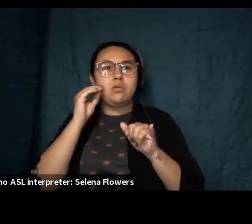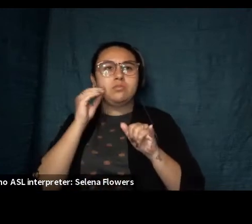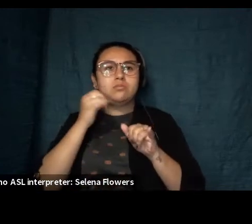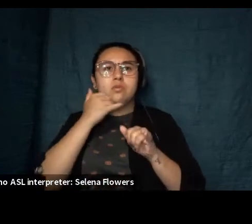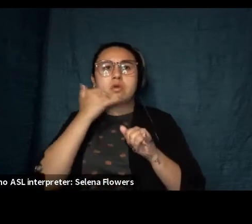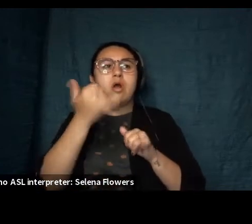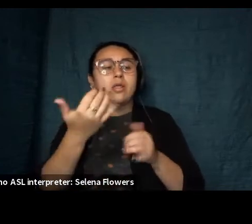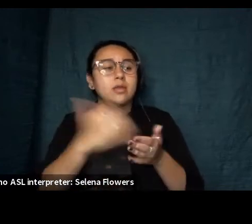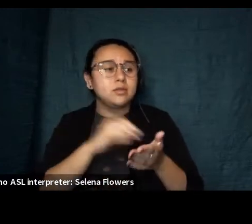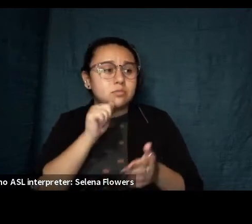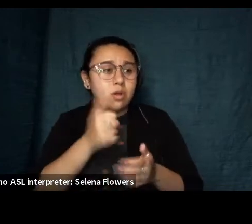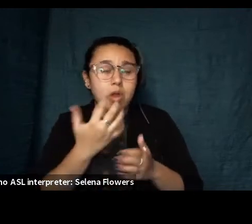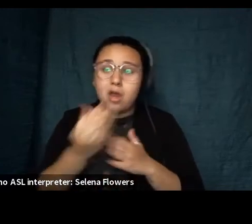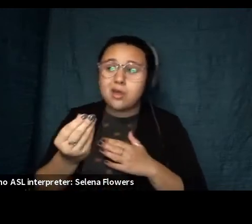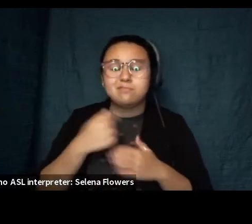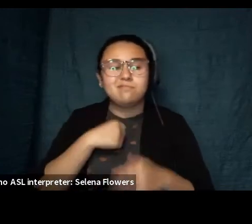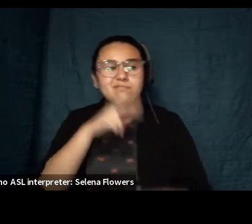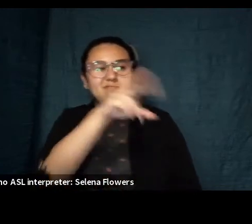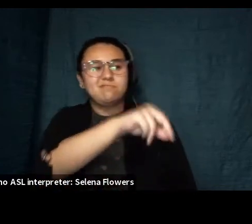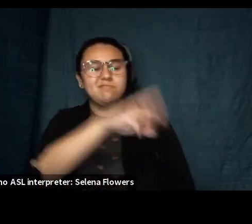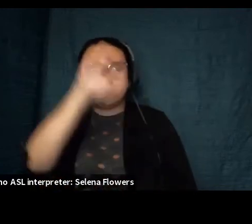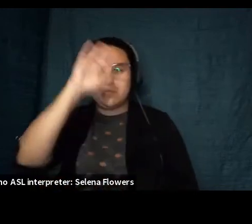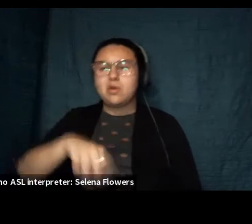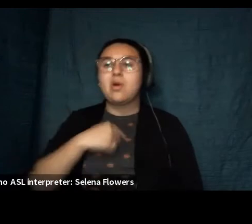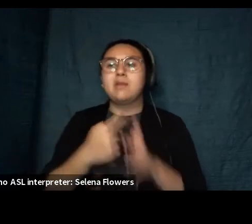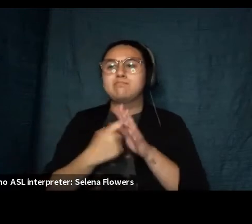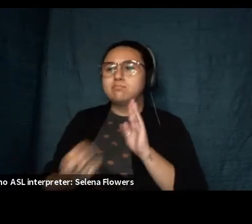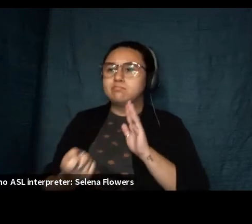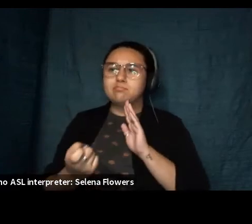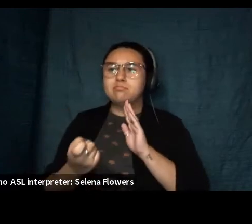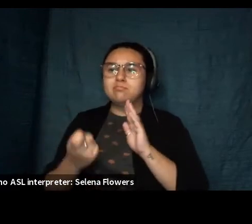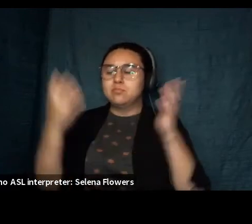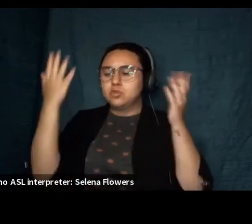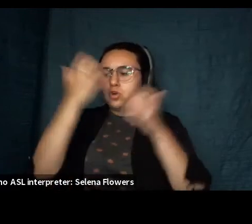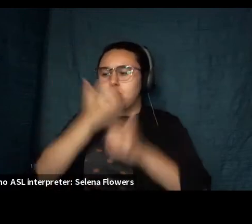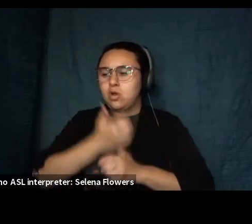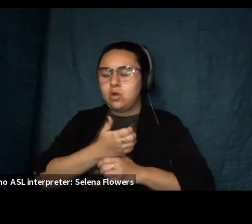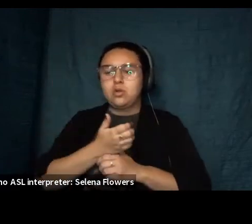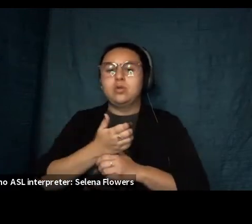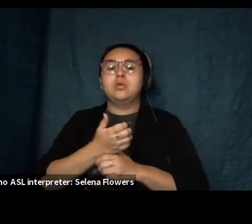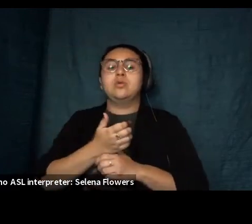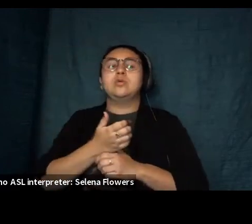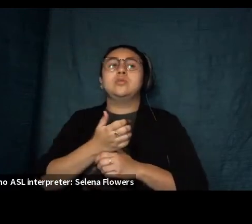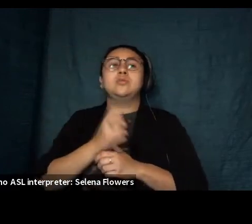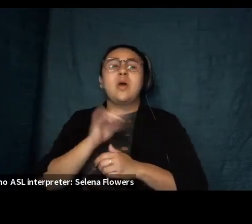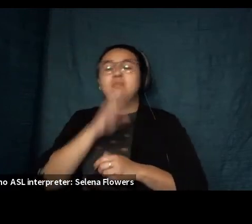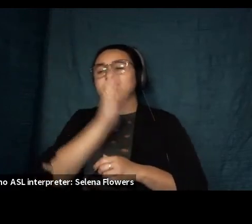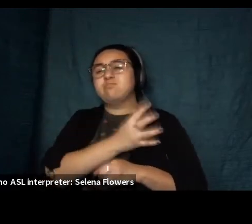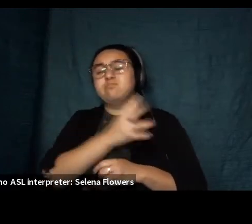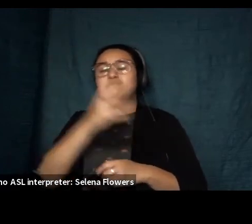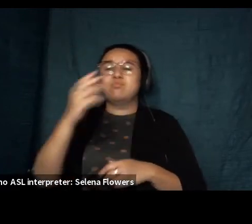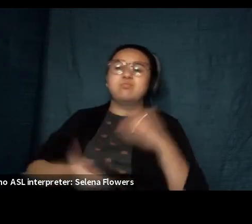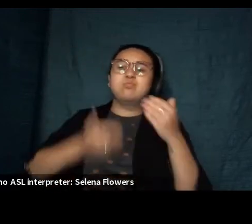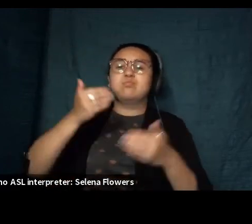i go missing dark a lightless stretch of road so i spit the road out as i go what i'm missing